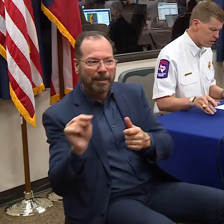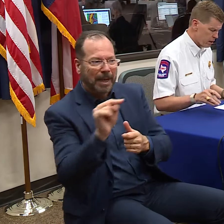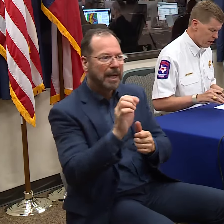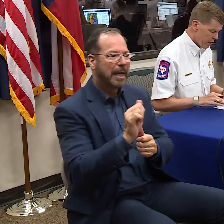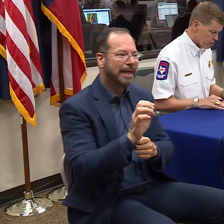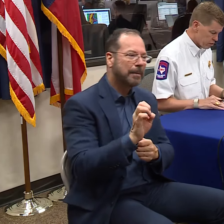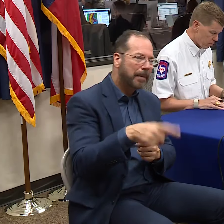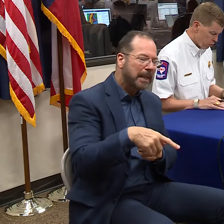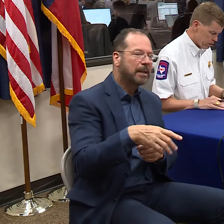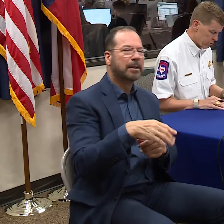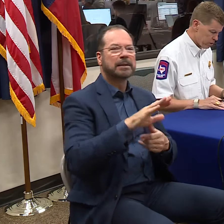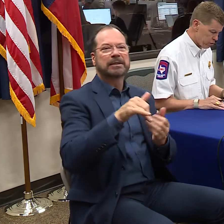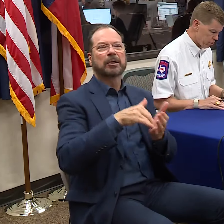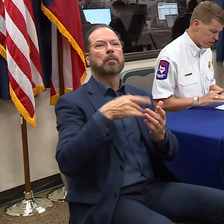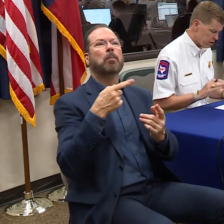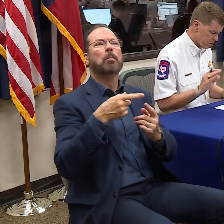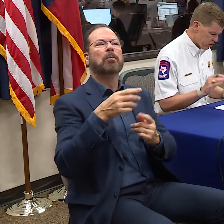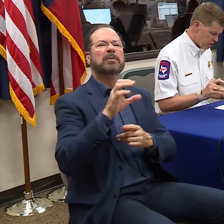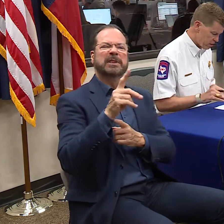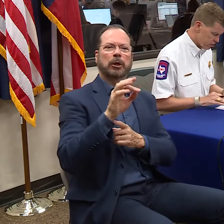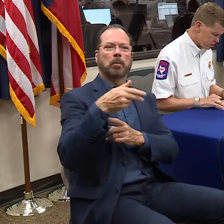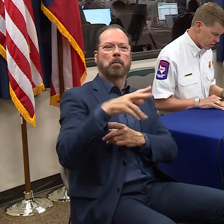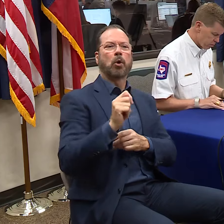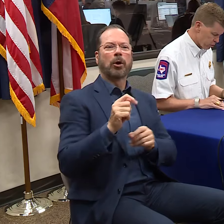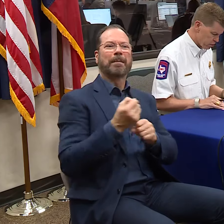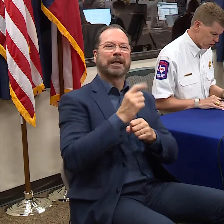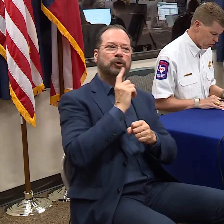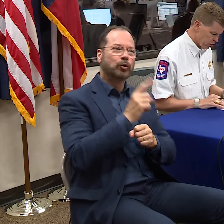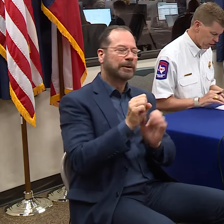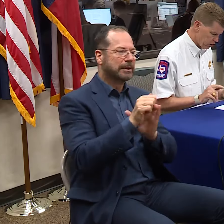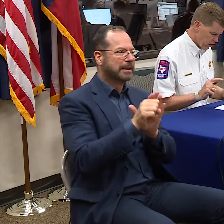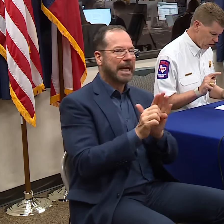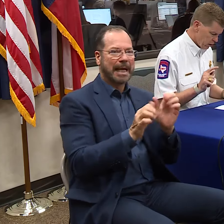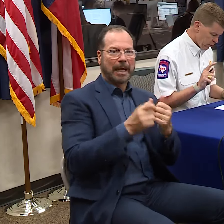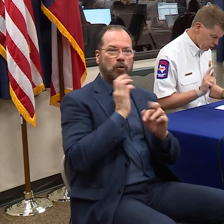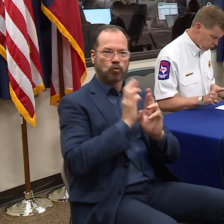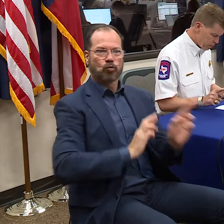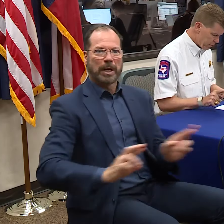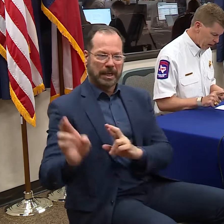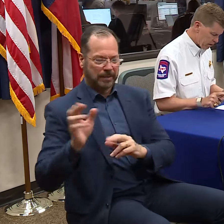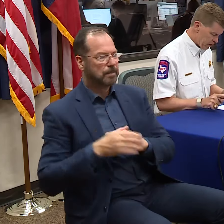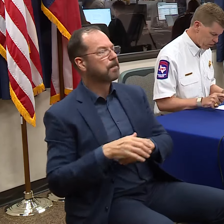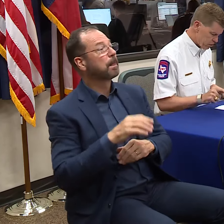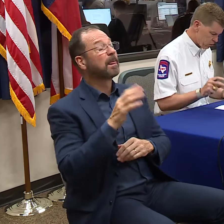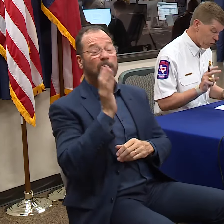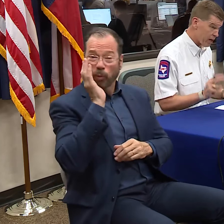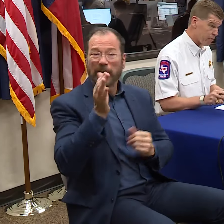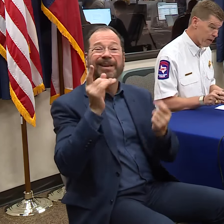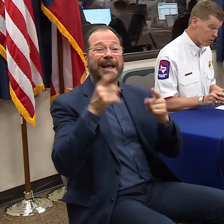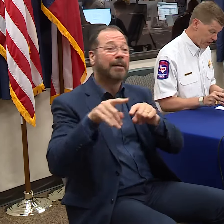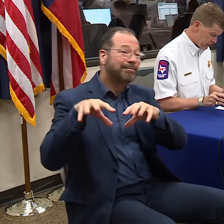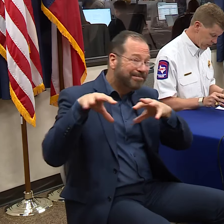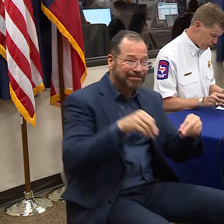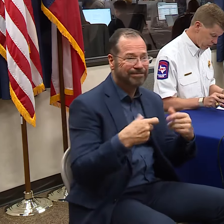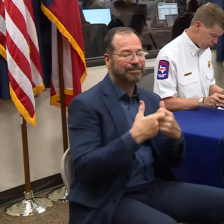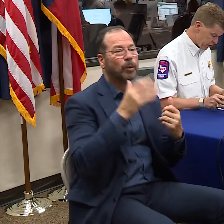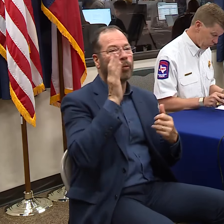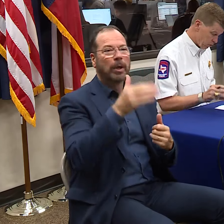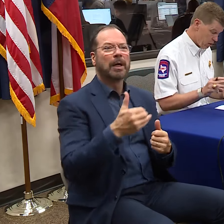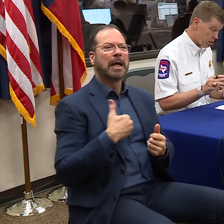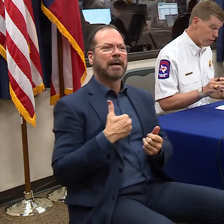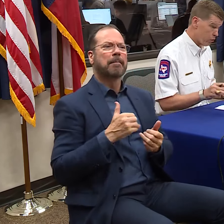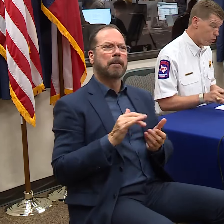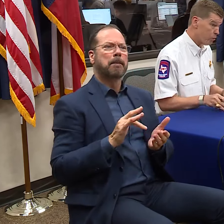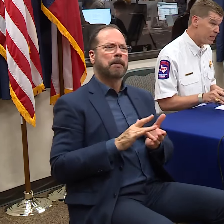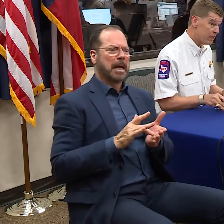AEP and Centerpoint to make sure that state agencies and personnel are ready. There will be power outages, we have medical assets that are